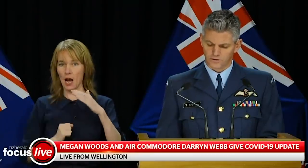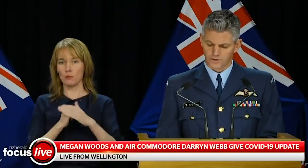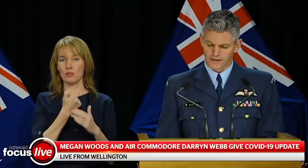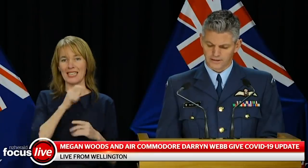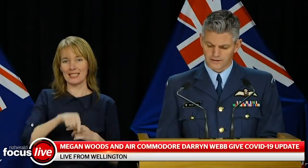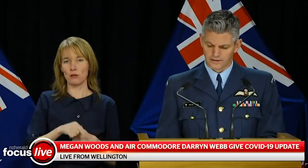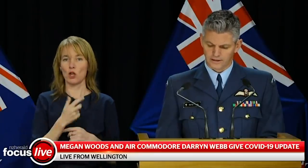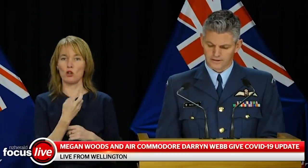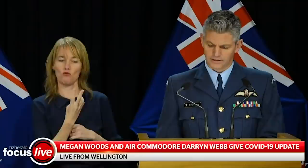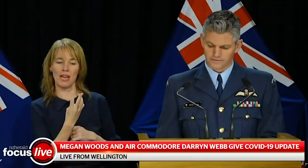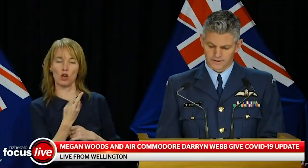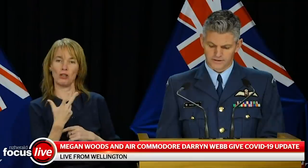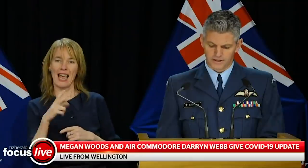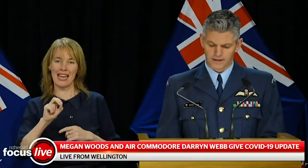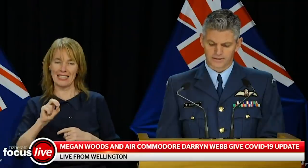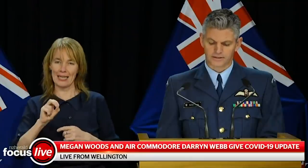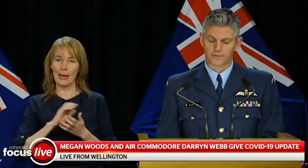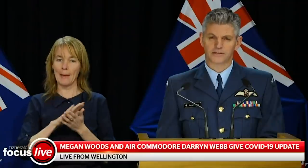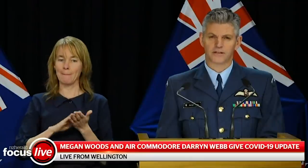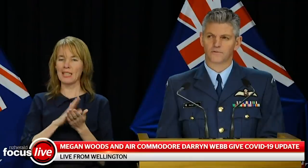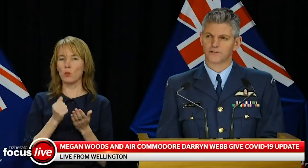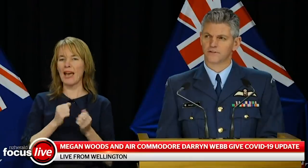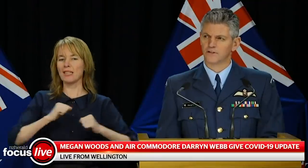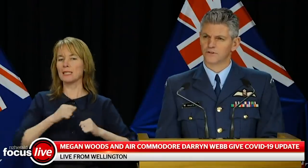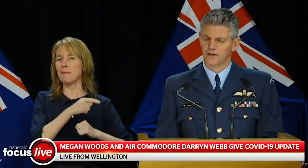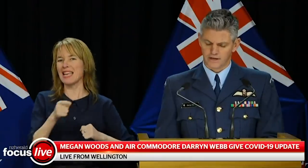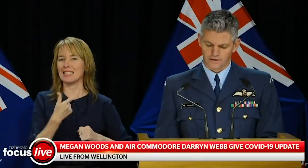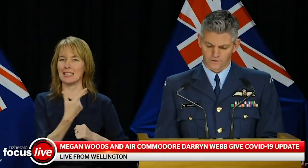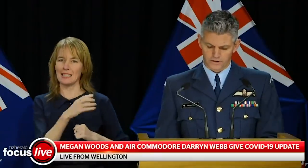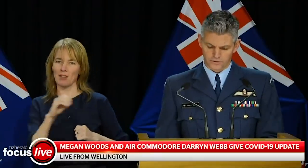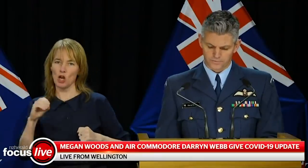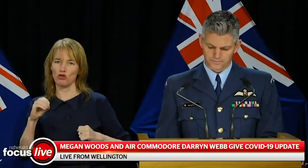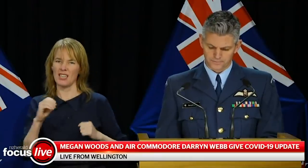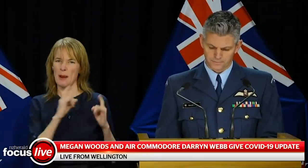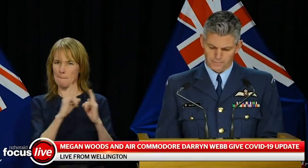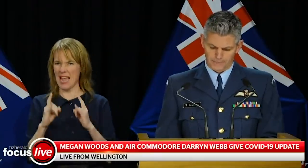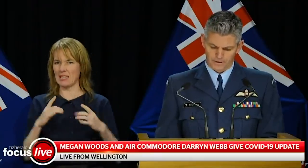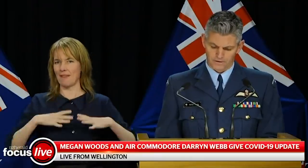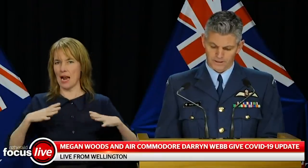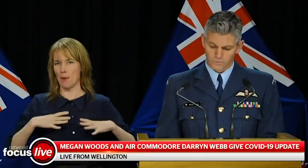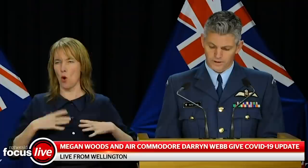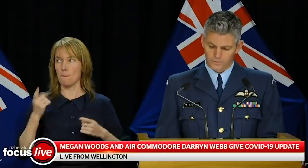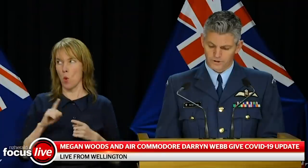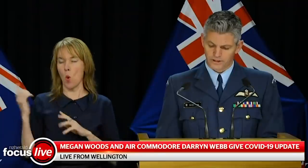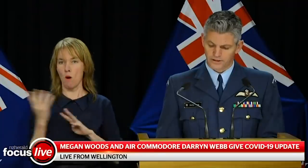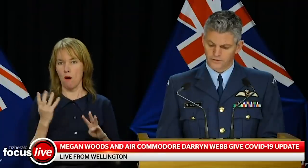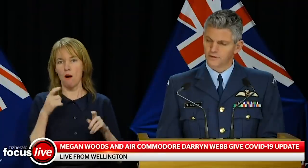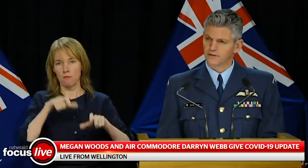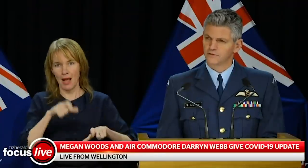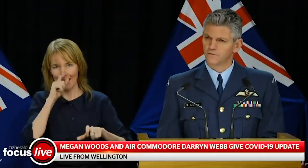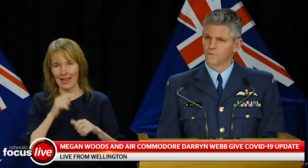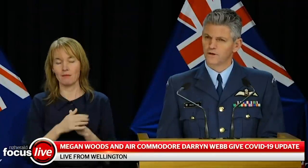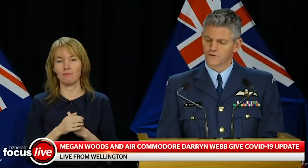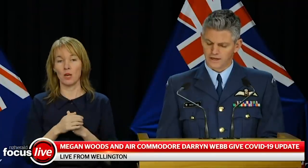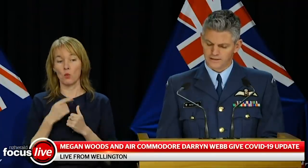,380, and this gives us an excess capacity of 732. Over the next week, we're projecting